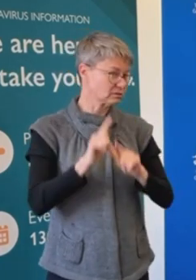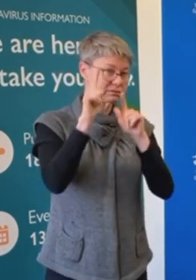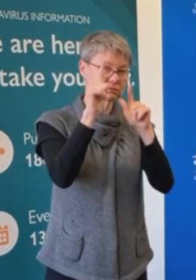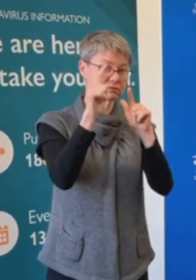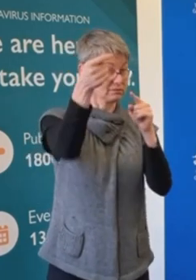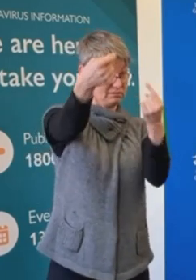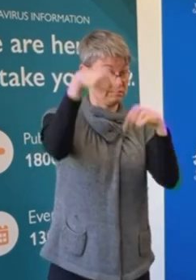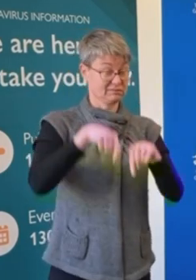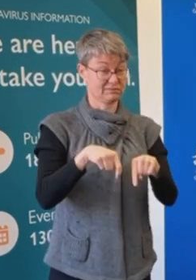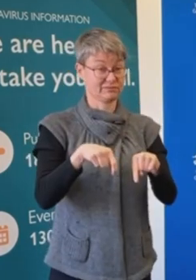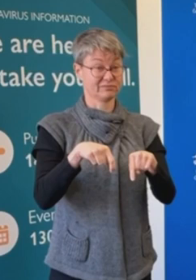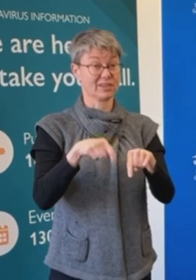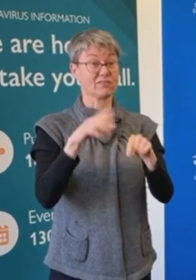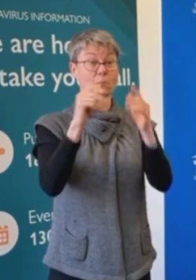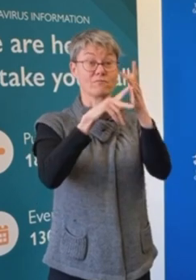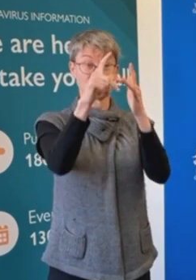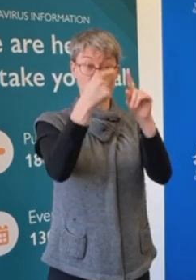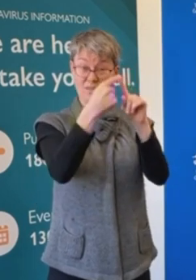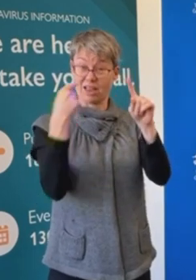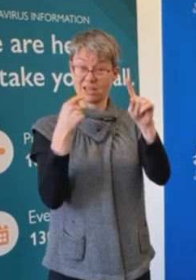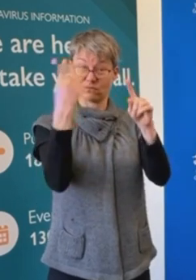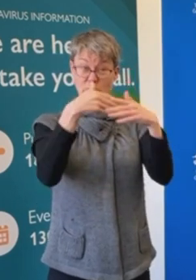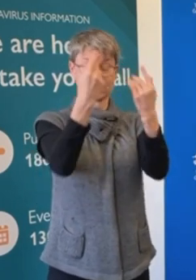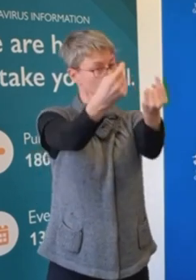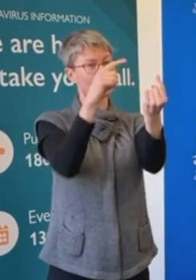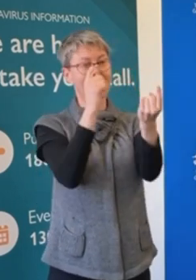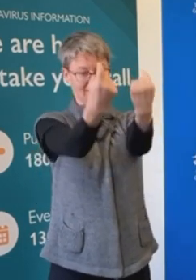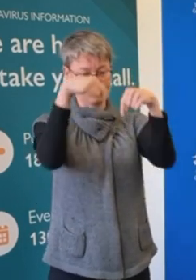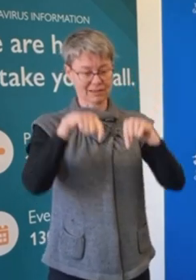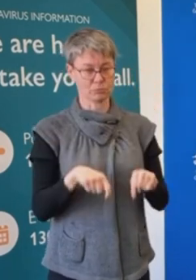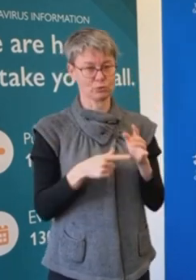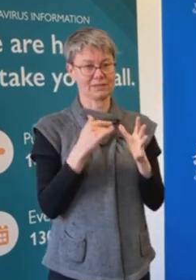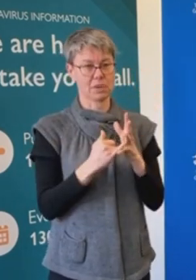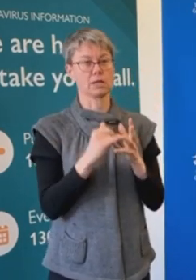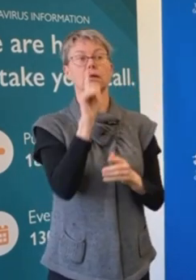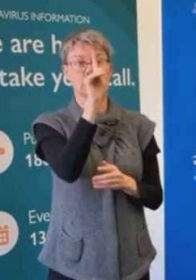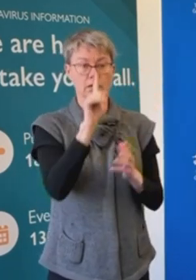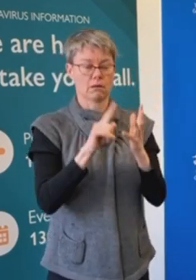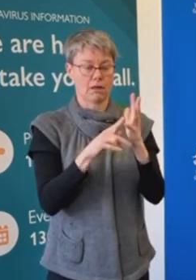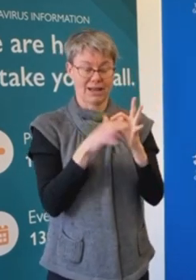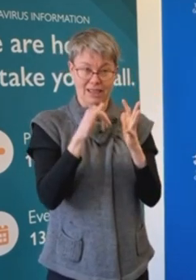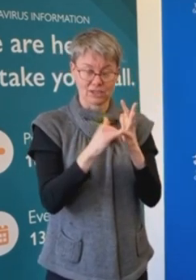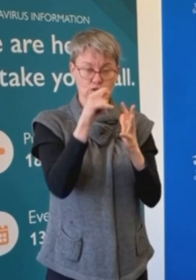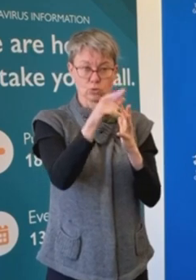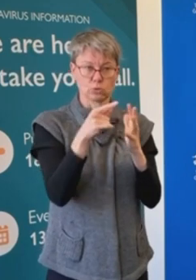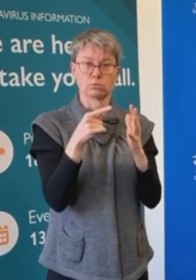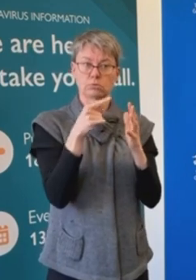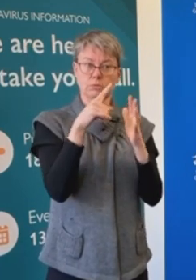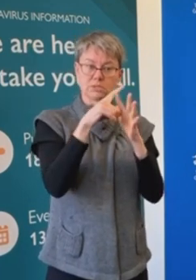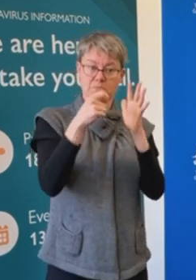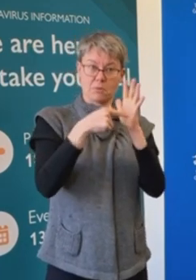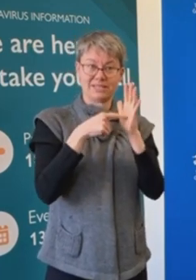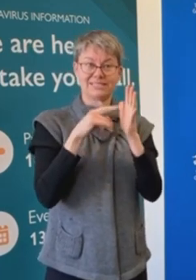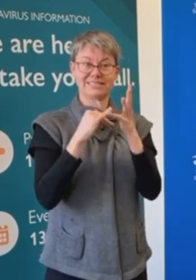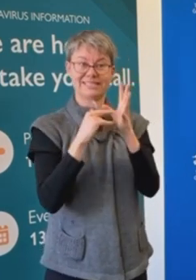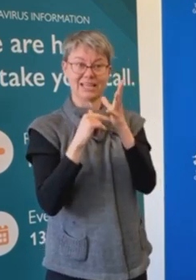Tasmania if you've spent time in Victoria in the previous 14 days unless you are approved as an essential traveller by the Deputy State